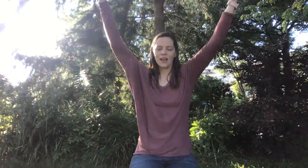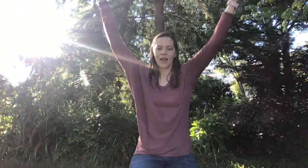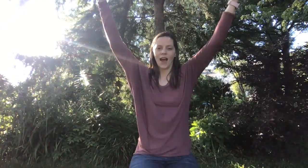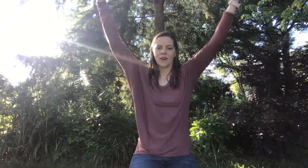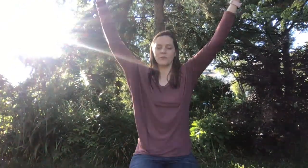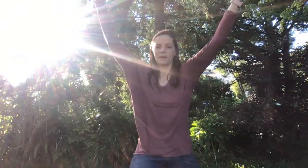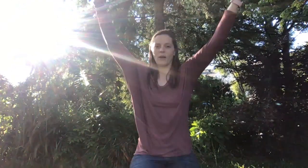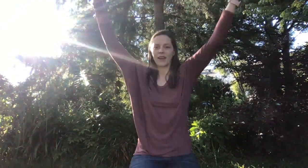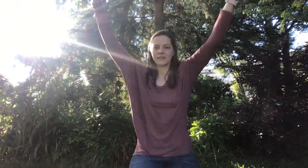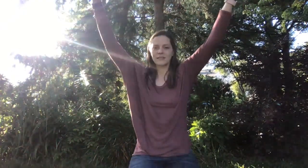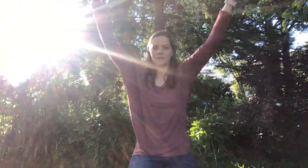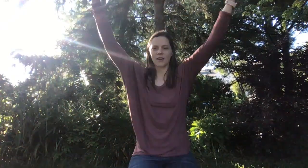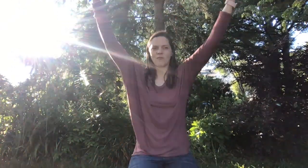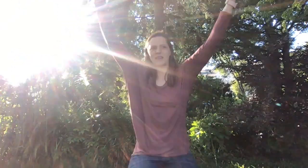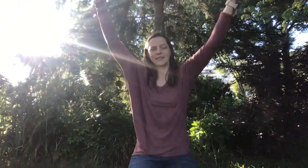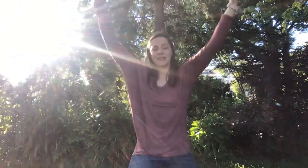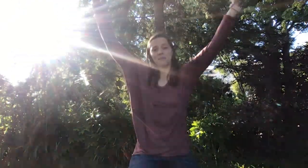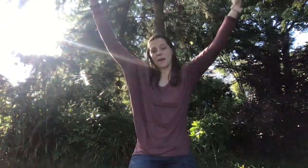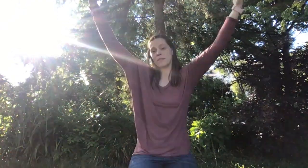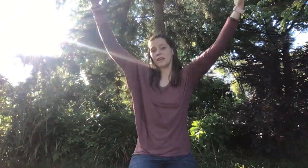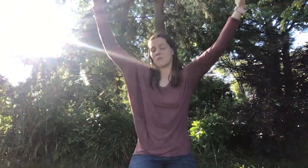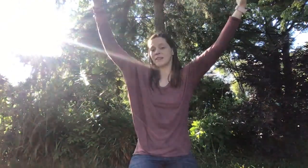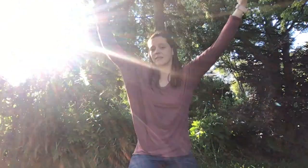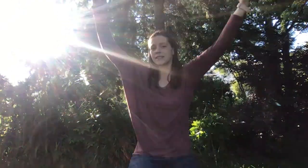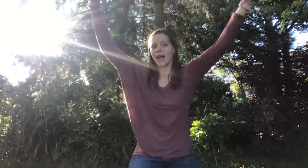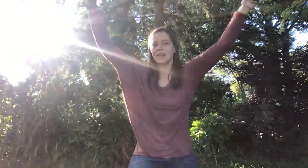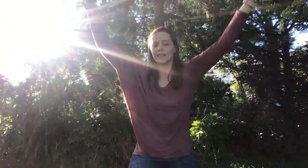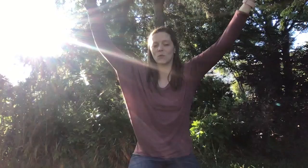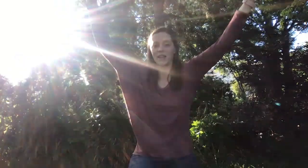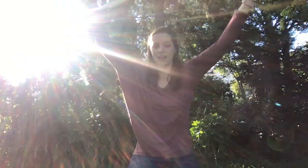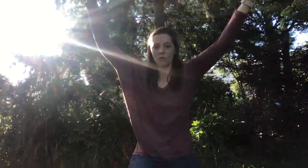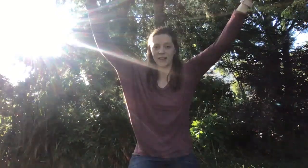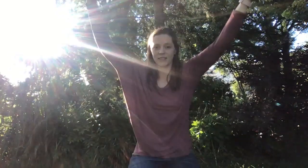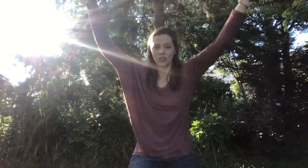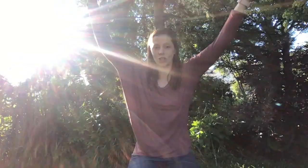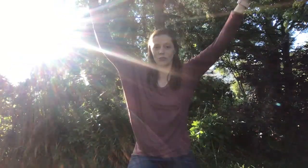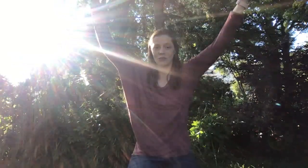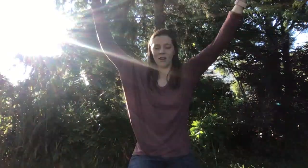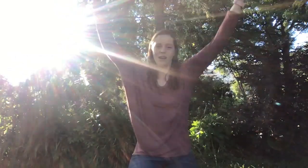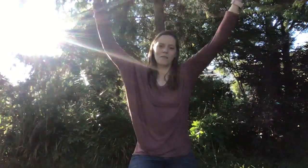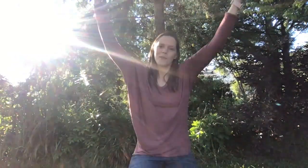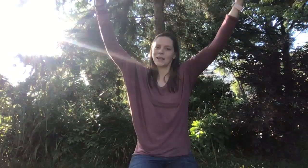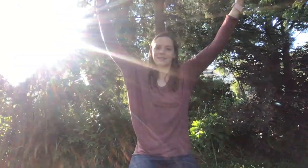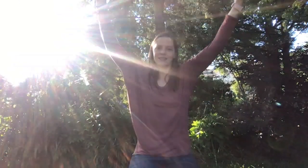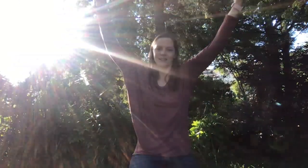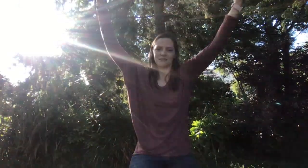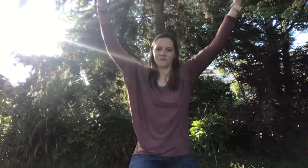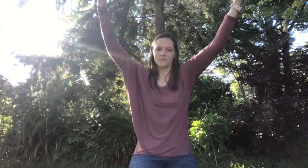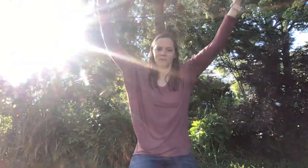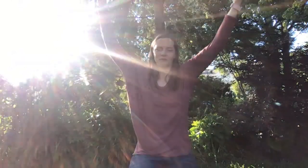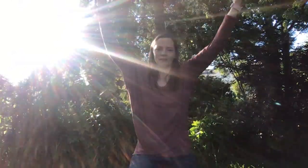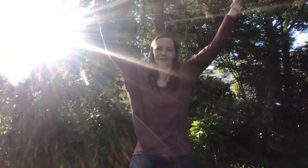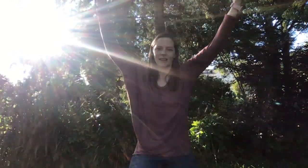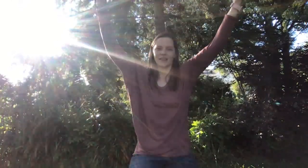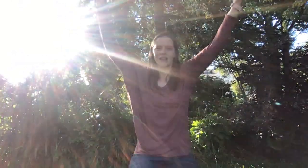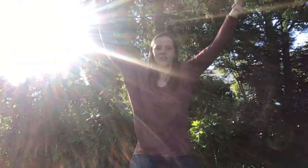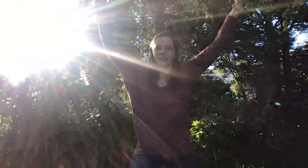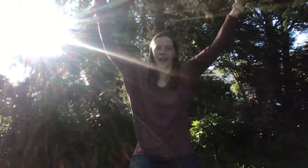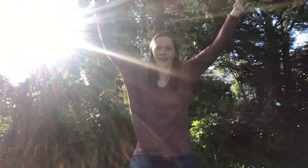And we wait, and we see. Maybe he wants to tell us what he wants to do. Maybe he doesn't. In either case,